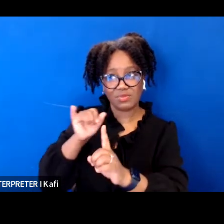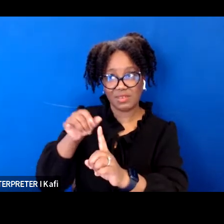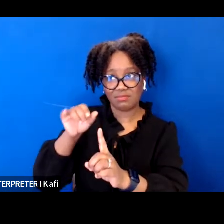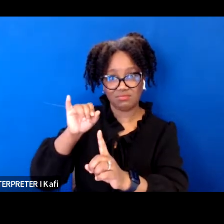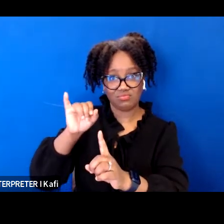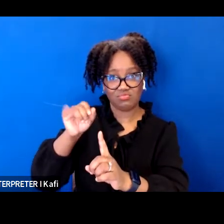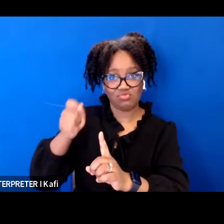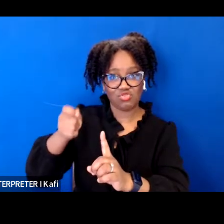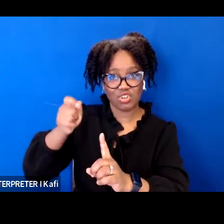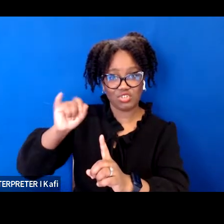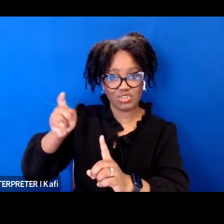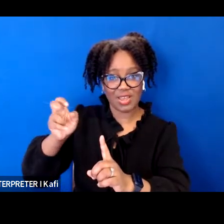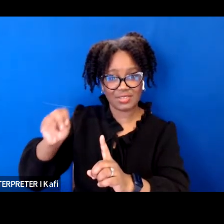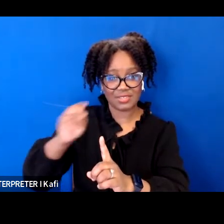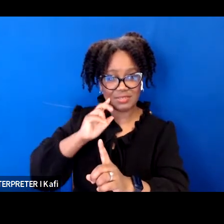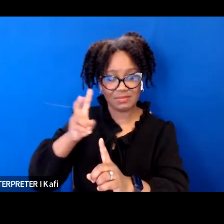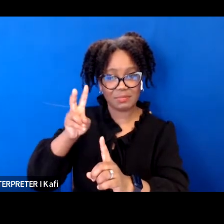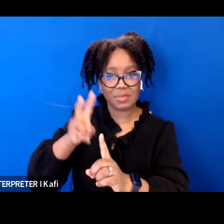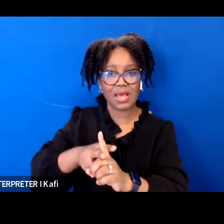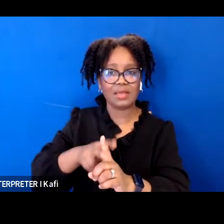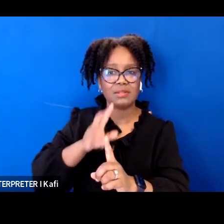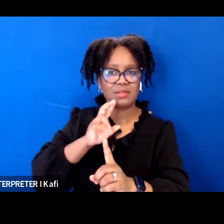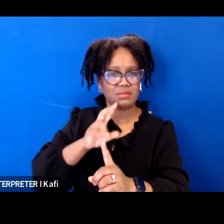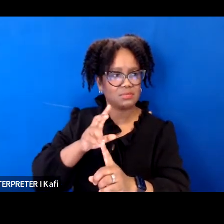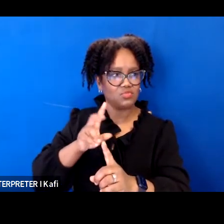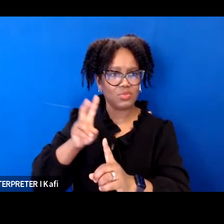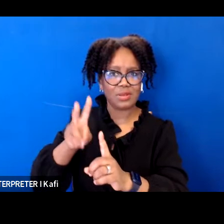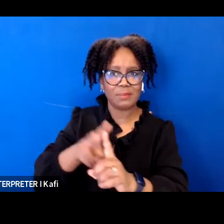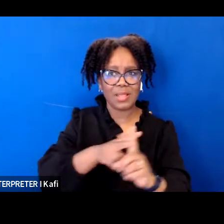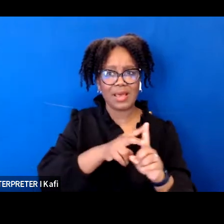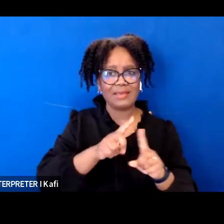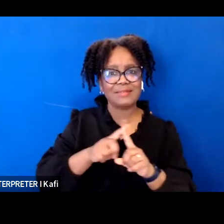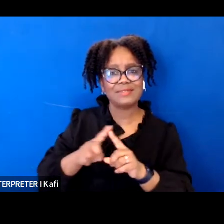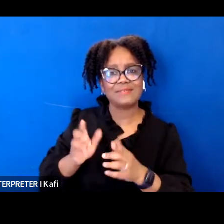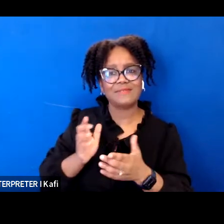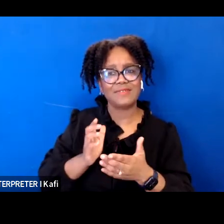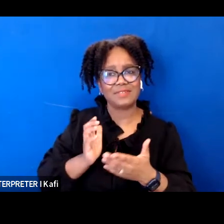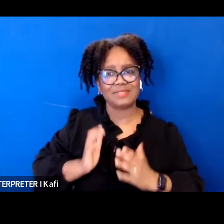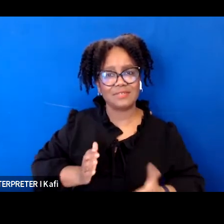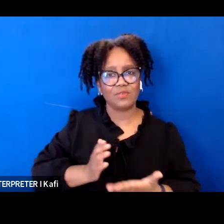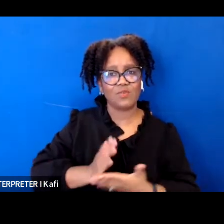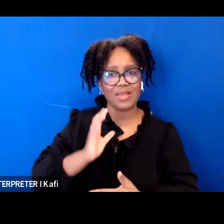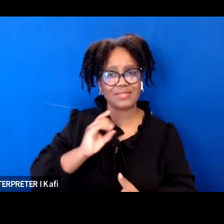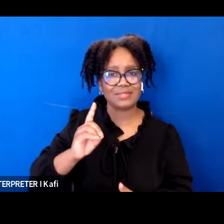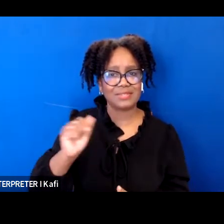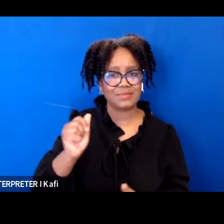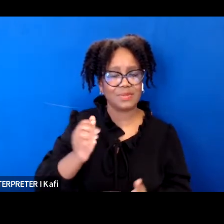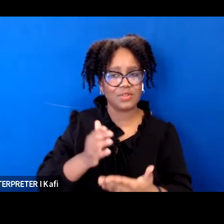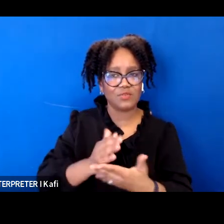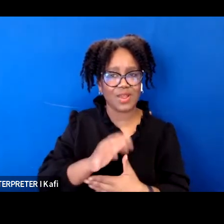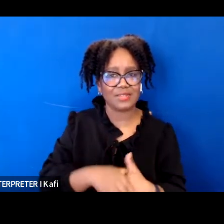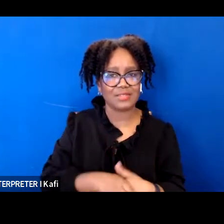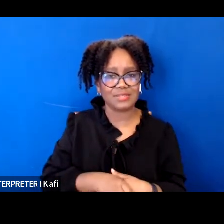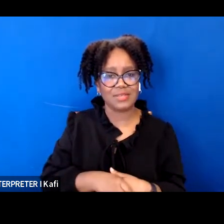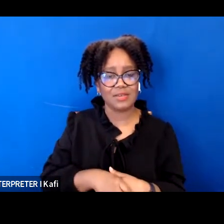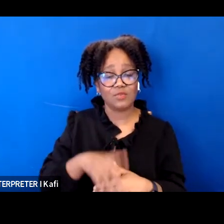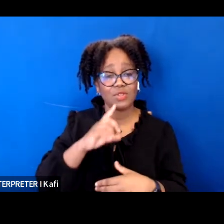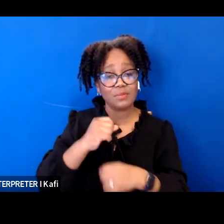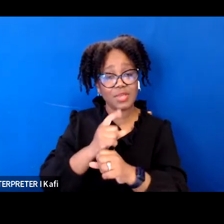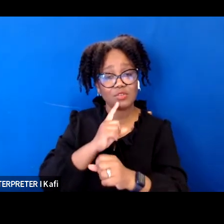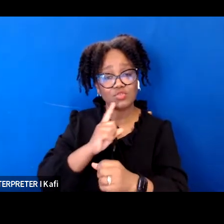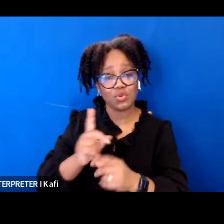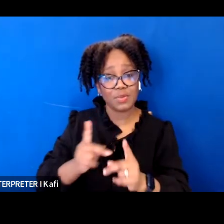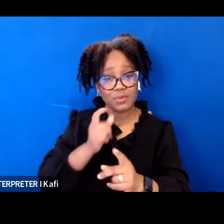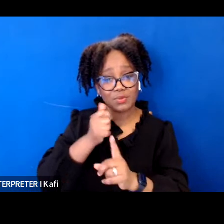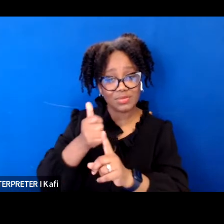rights and other civil rights contexts and it's an important ruling for ensuring that people with disabilities and people bringing civil rights claims